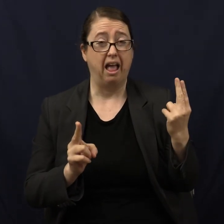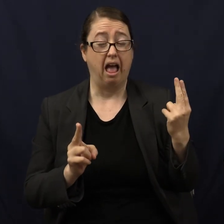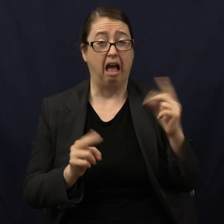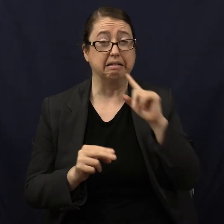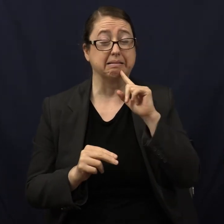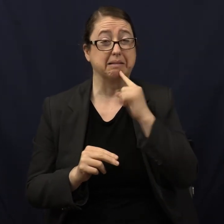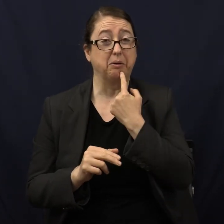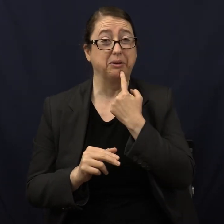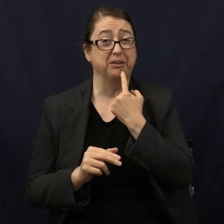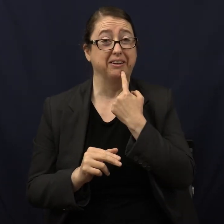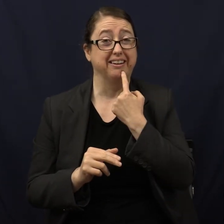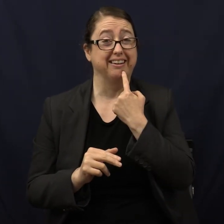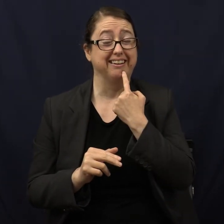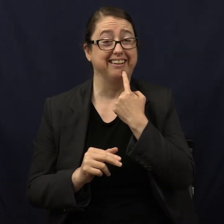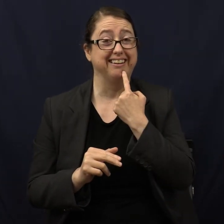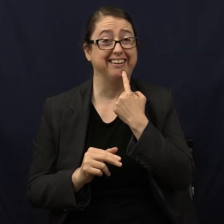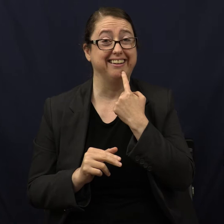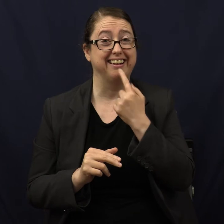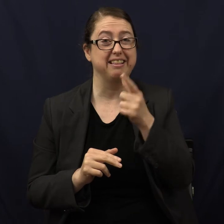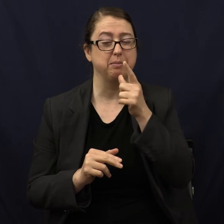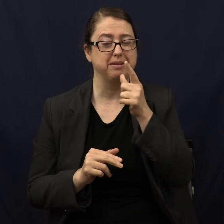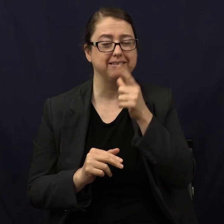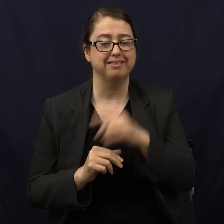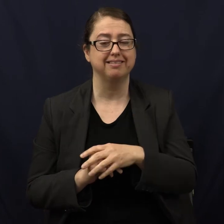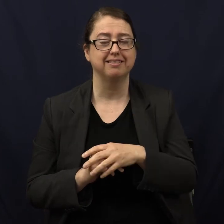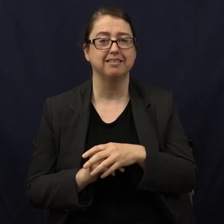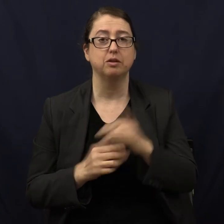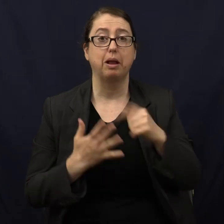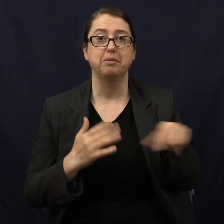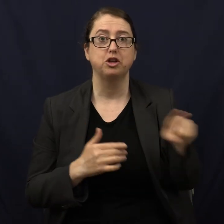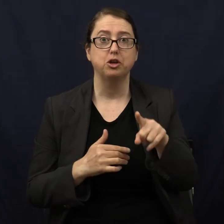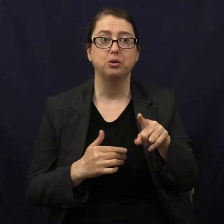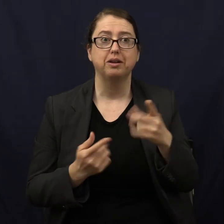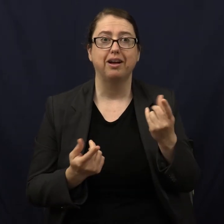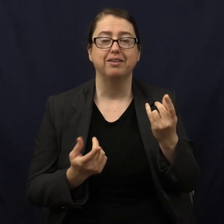That's sour. So what happened to all of you just then?